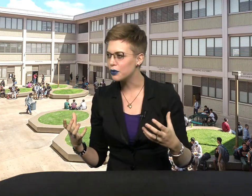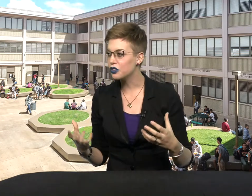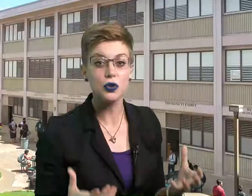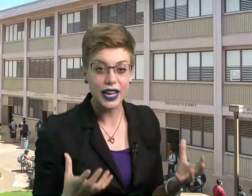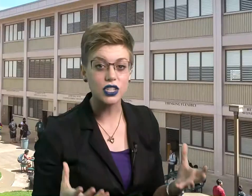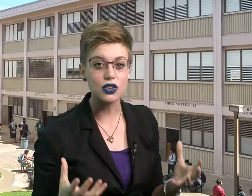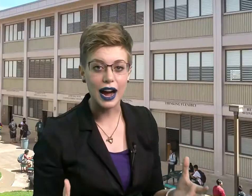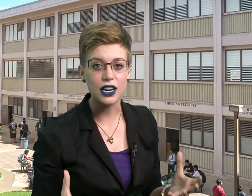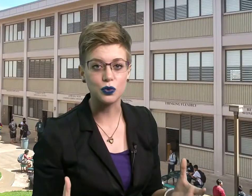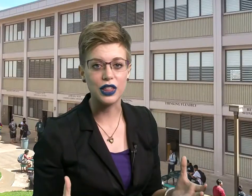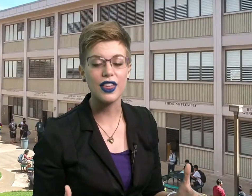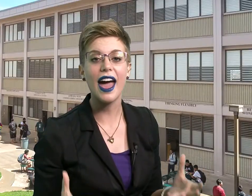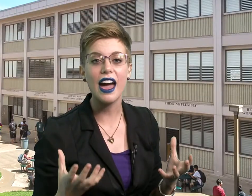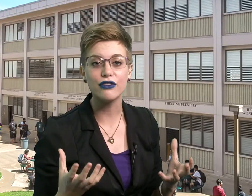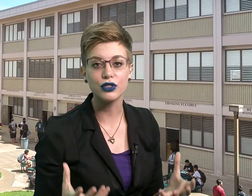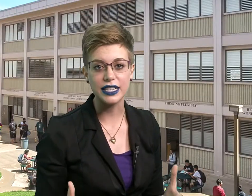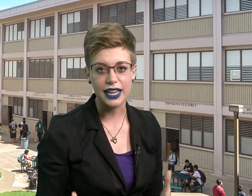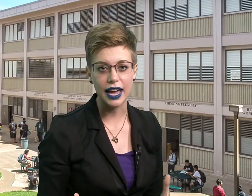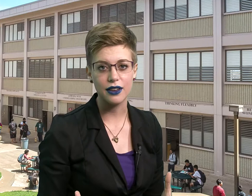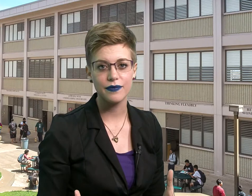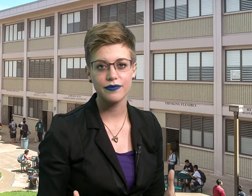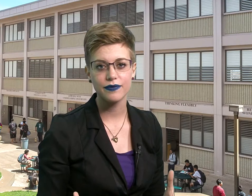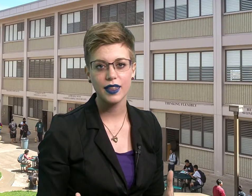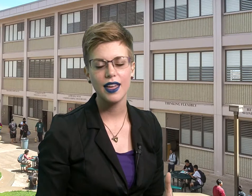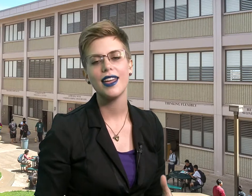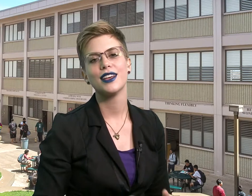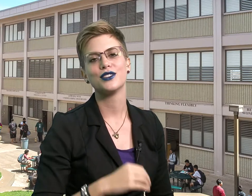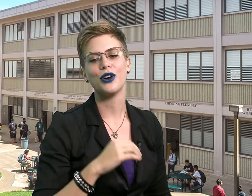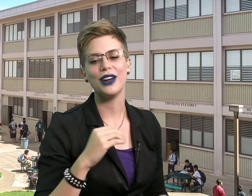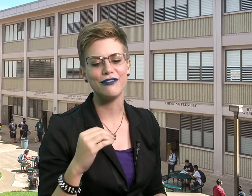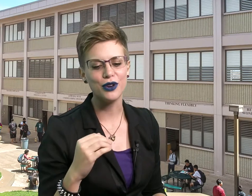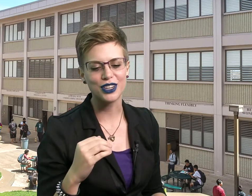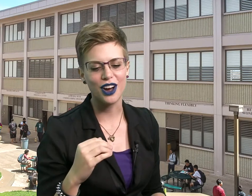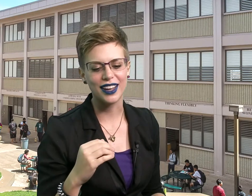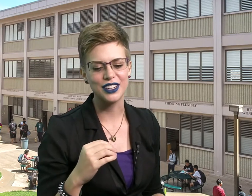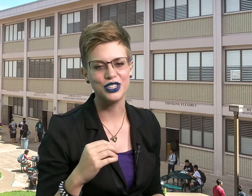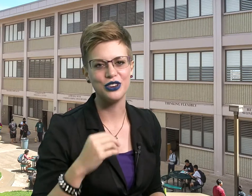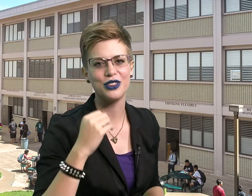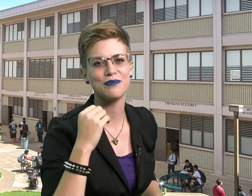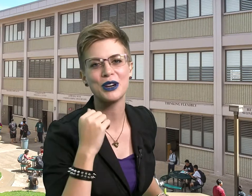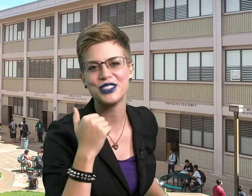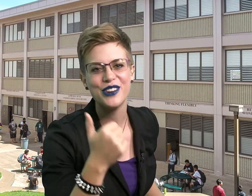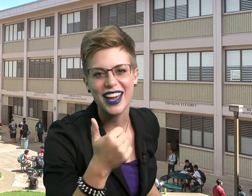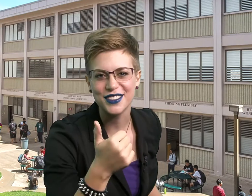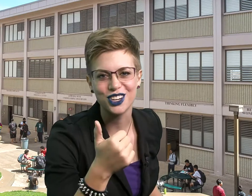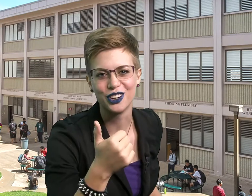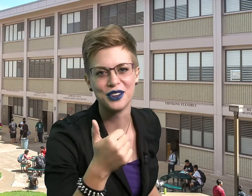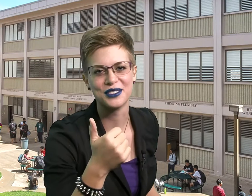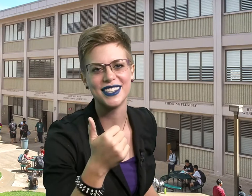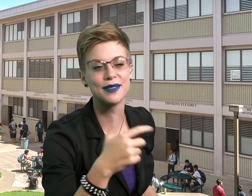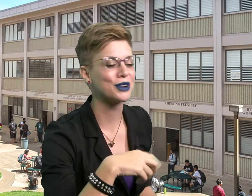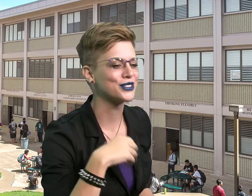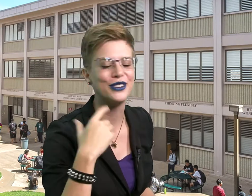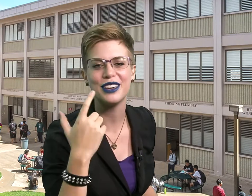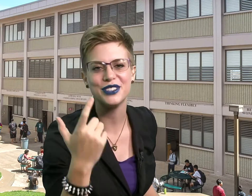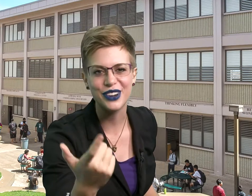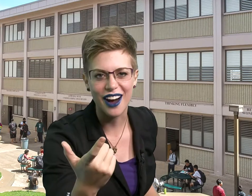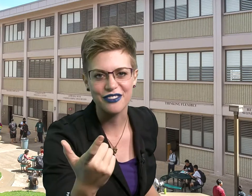you interact with every day. So if you are talking to this person who handles your groceries, the person who gives you coffee,